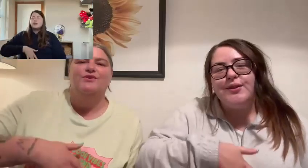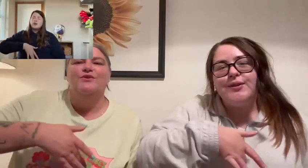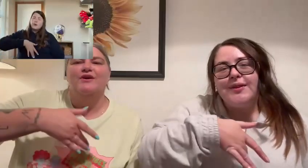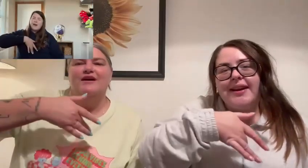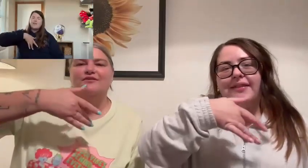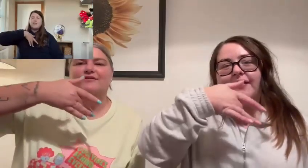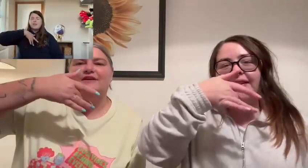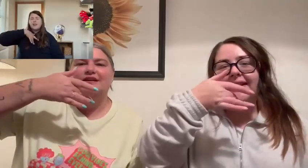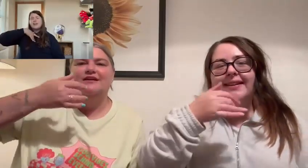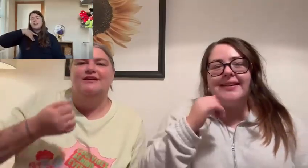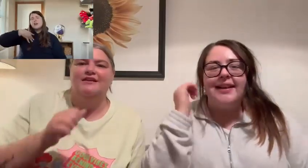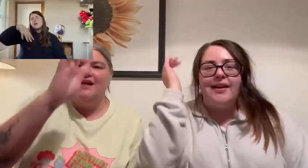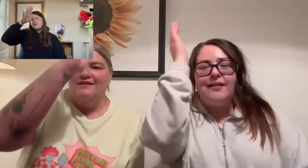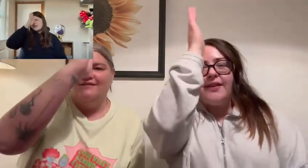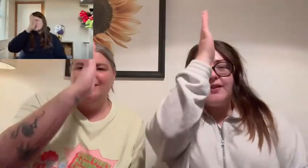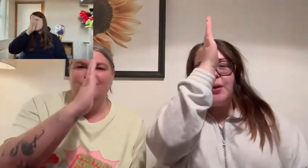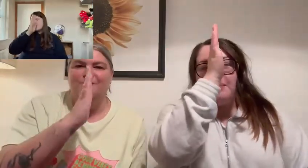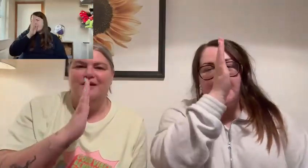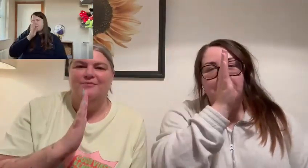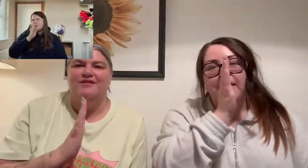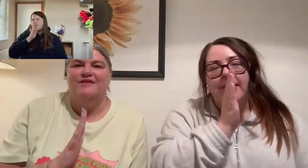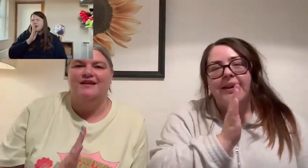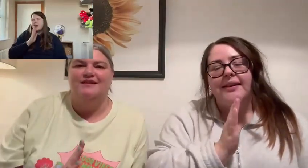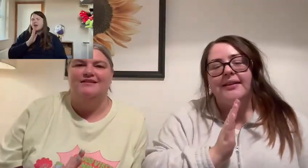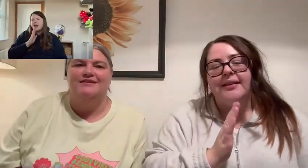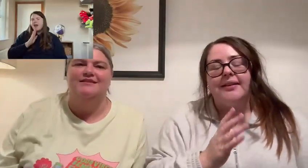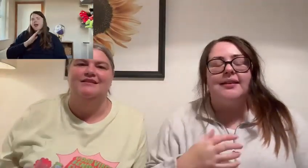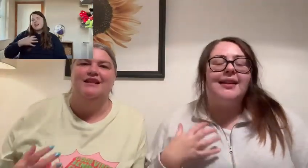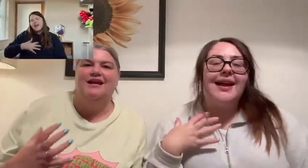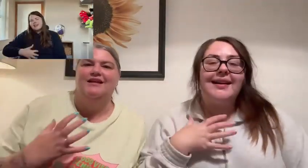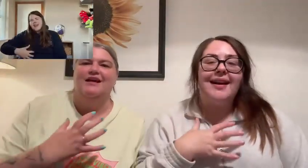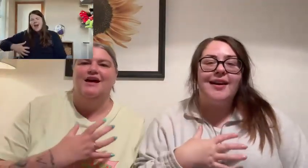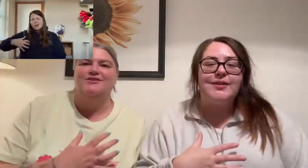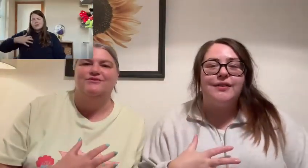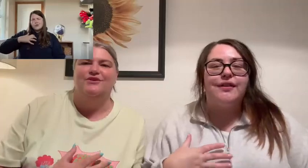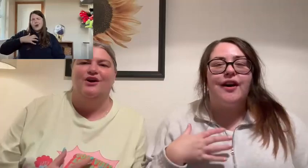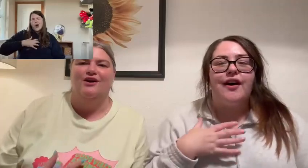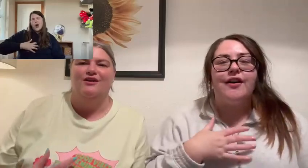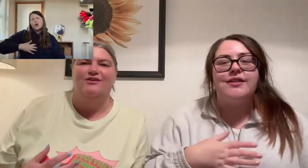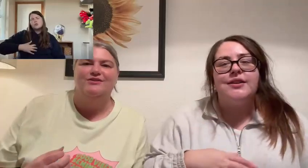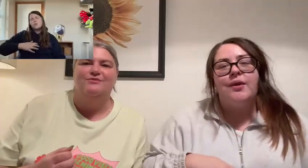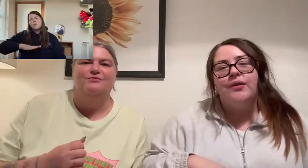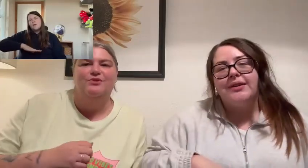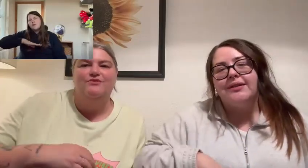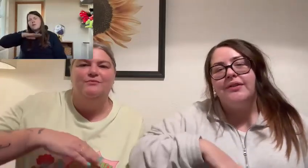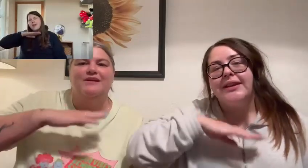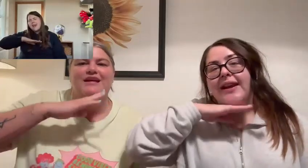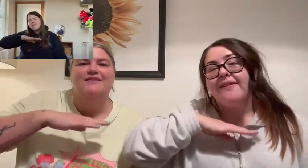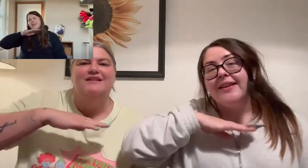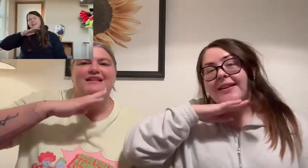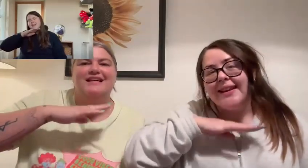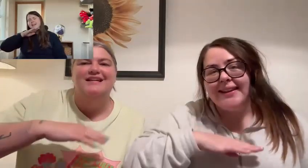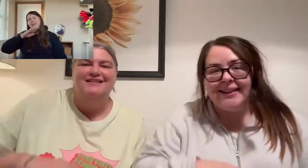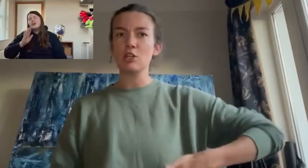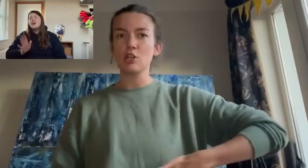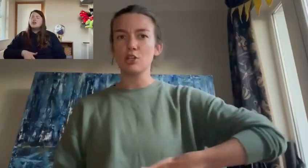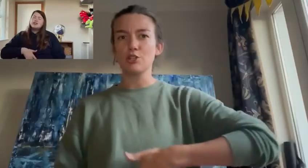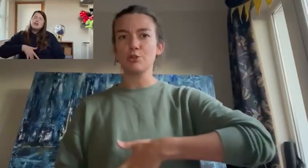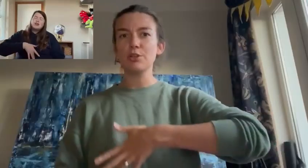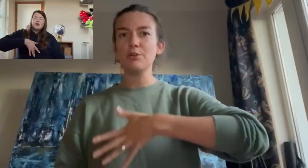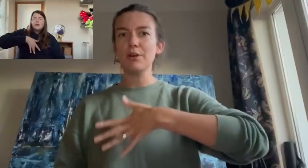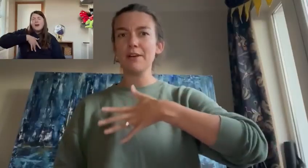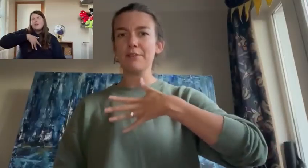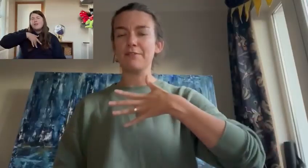Do you ever feel, feel so paper thin, like a house apart, one blow from caving in?